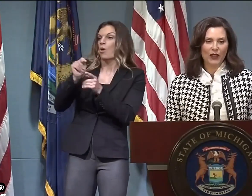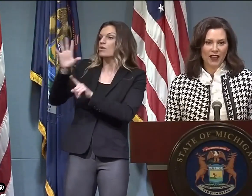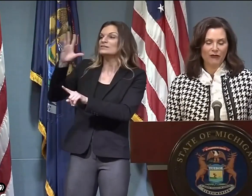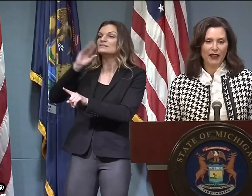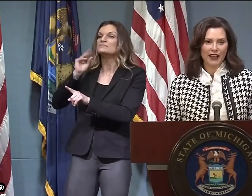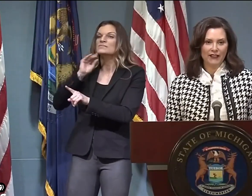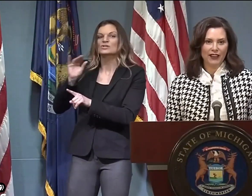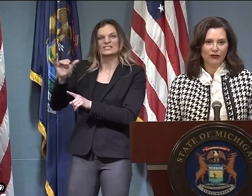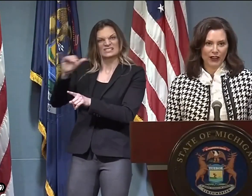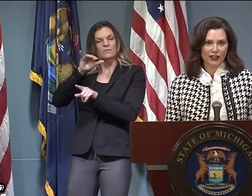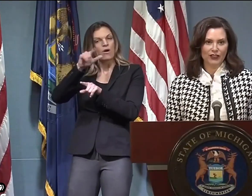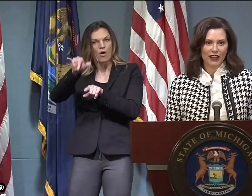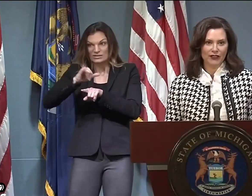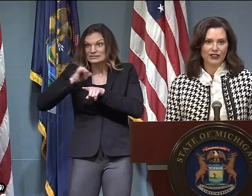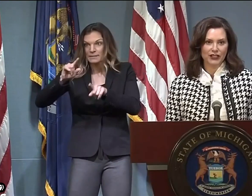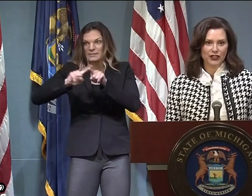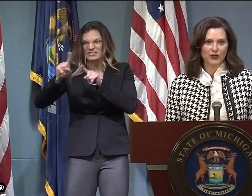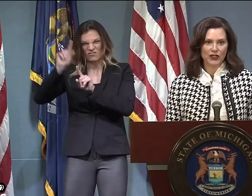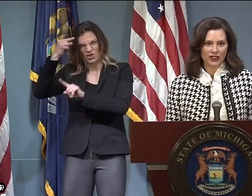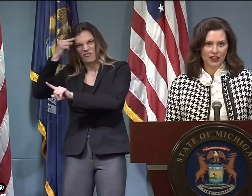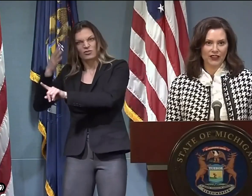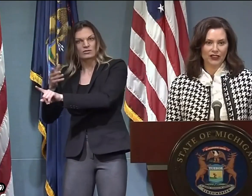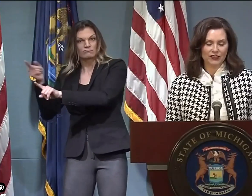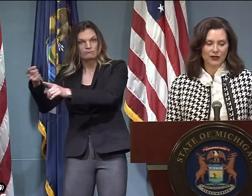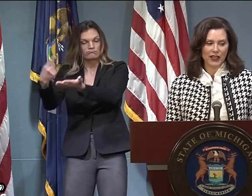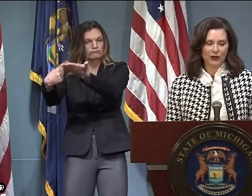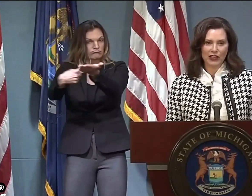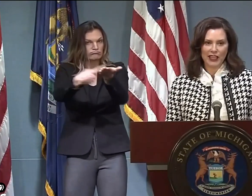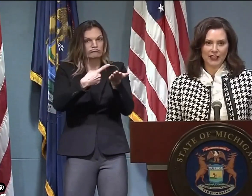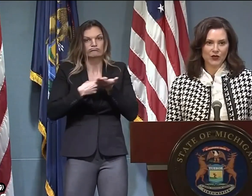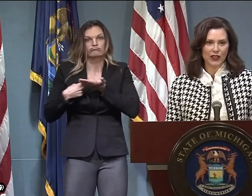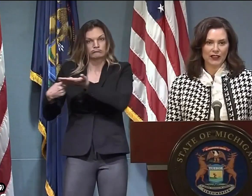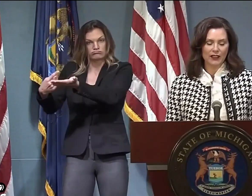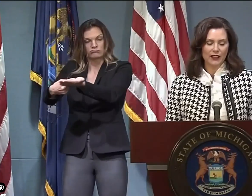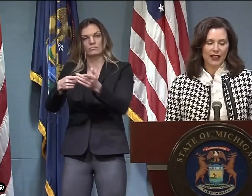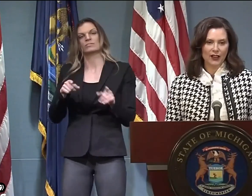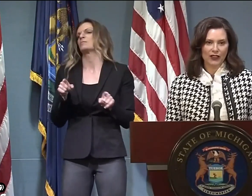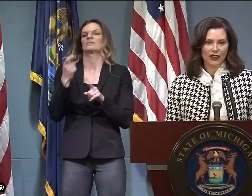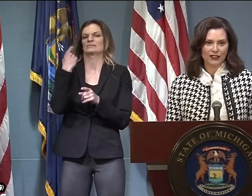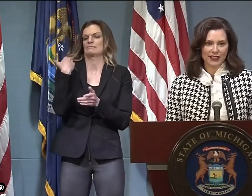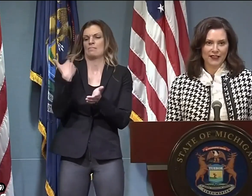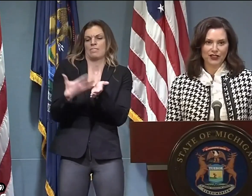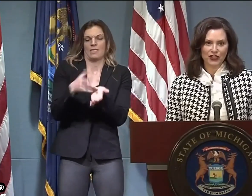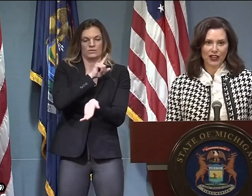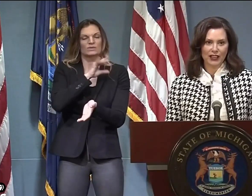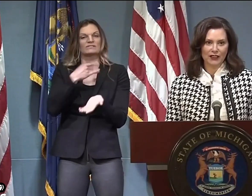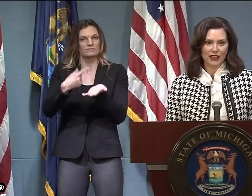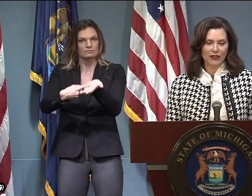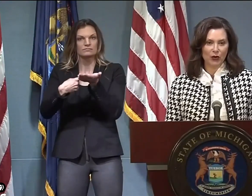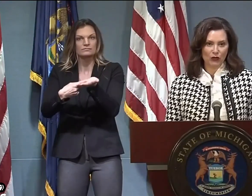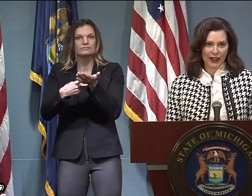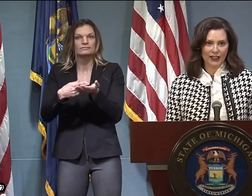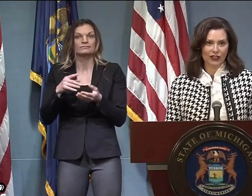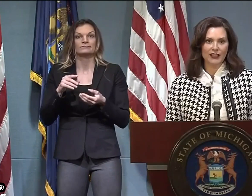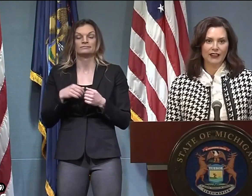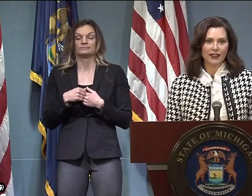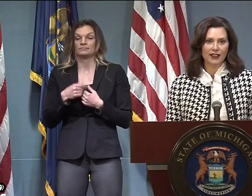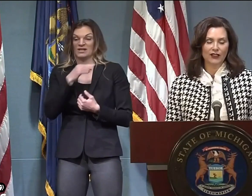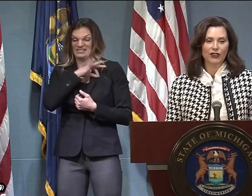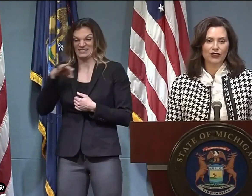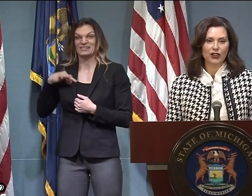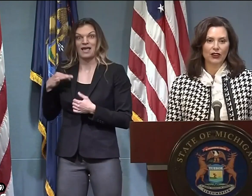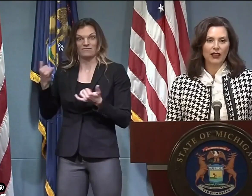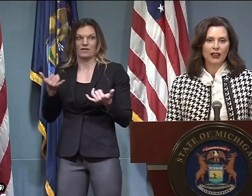upon experiences. We have been having regular conversations with the governors. We had one last week. I know that our